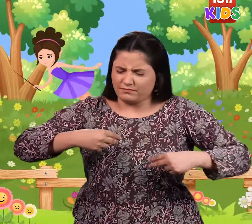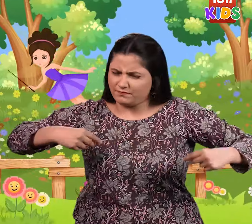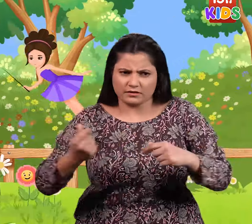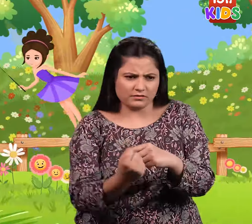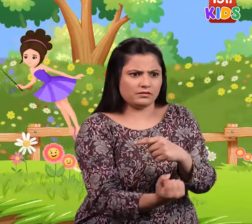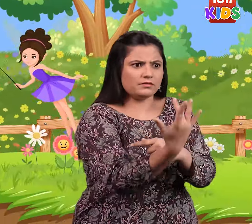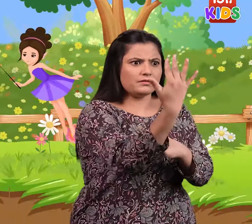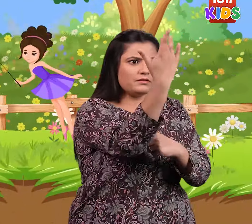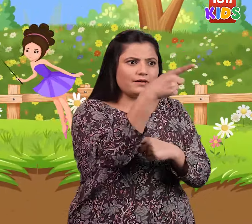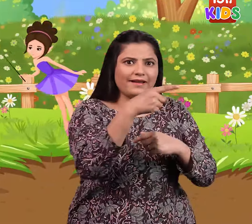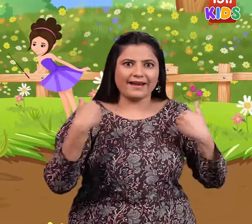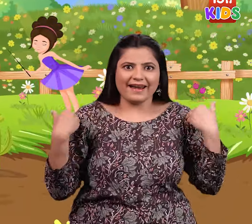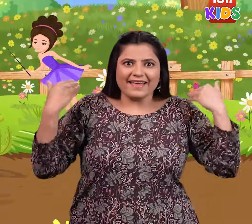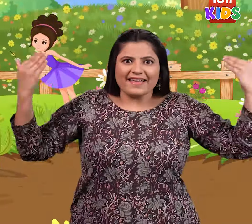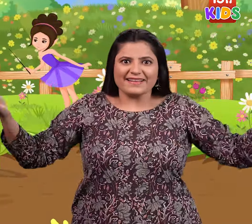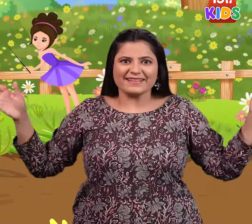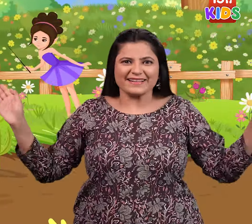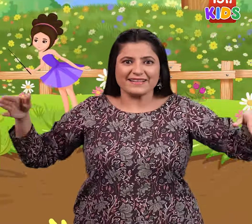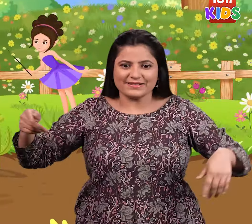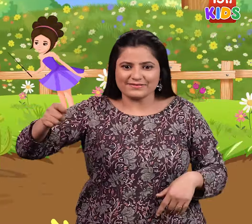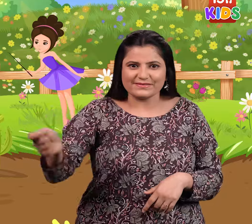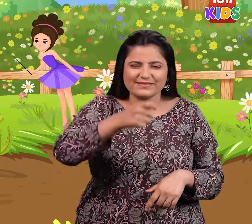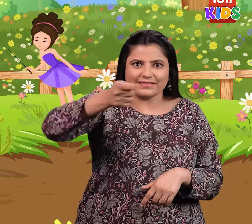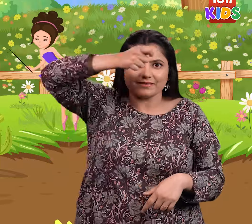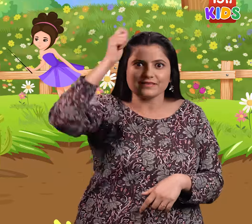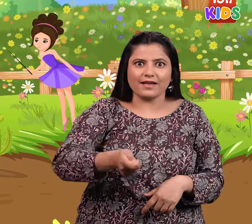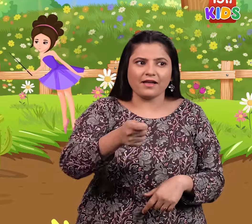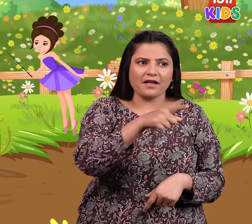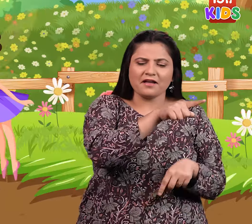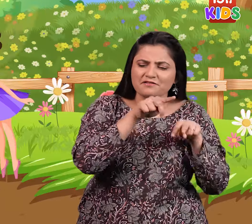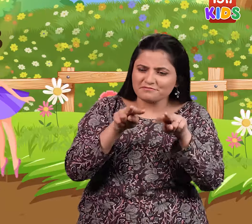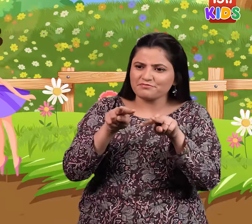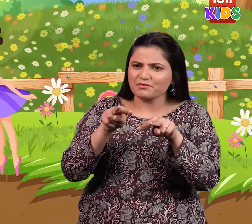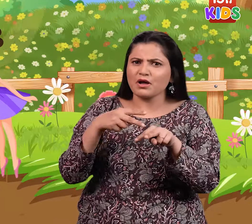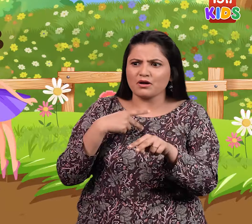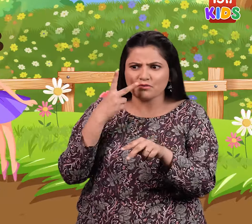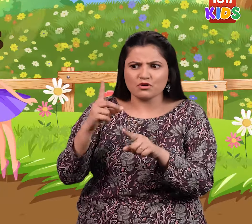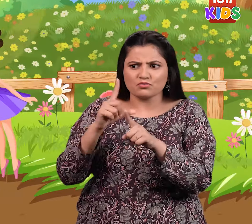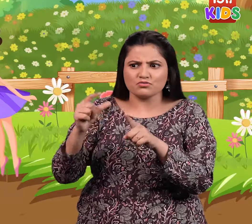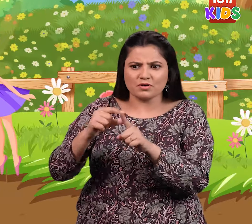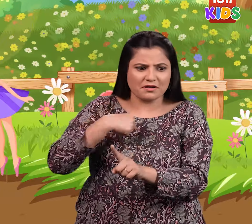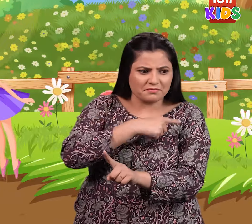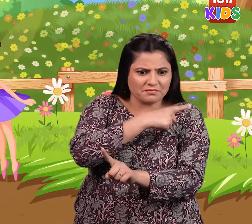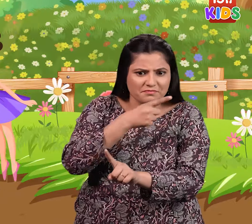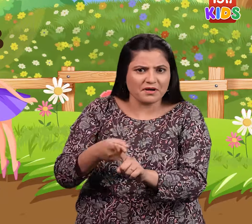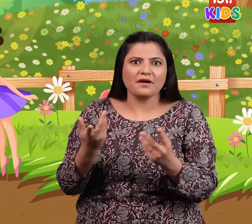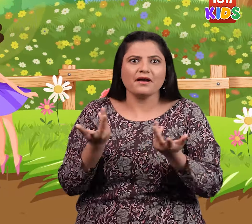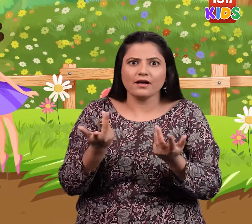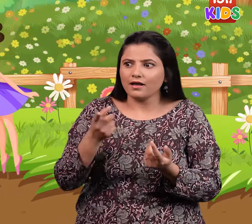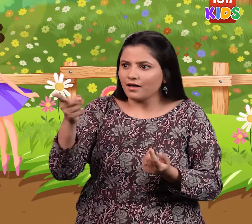Suddenly, a fairy appeared in front of them. The fairy said, I have seen what has happened so far.